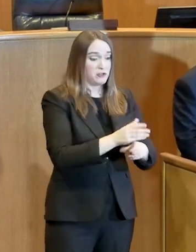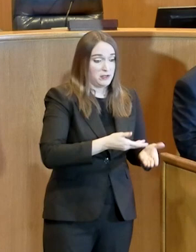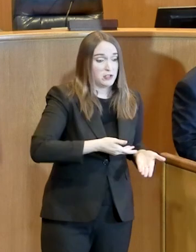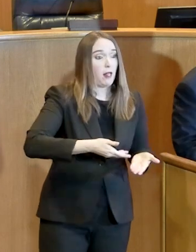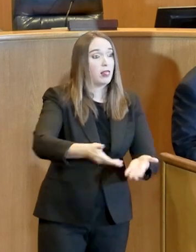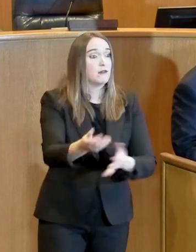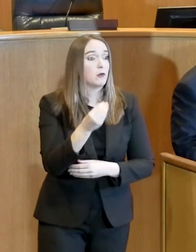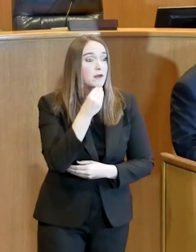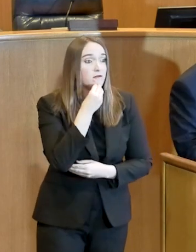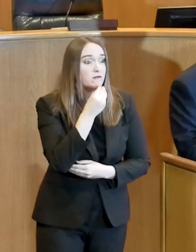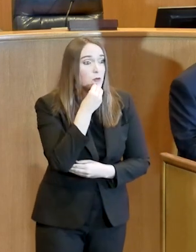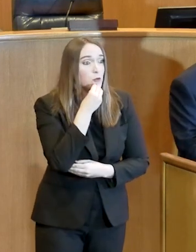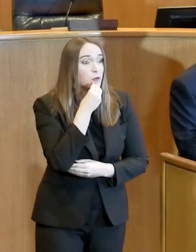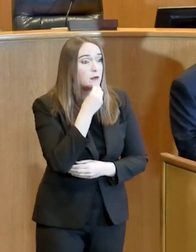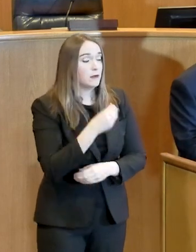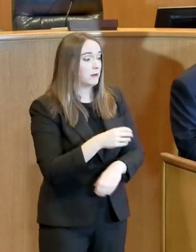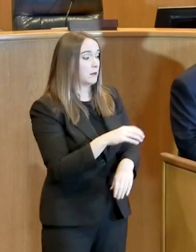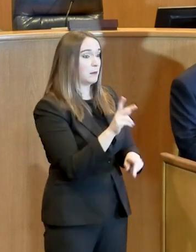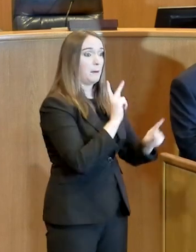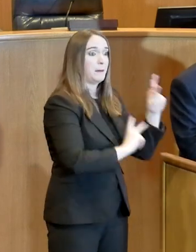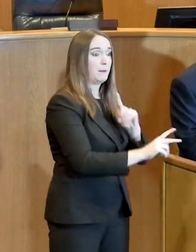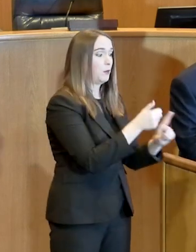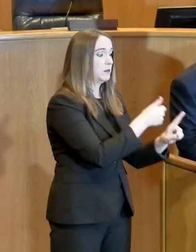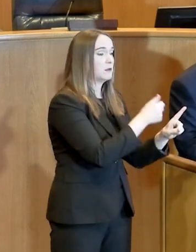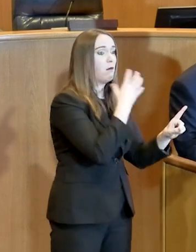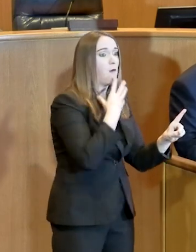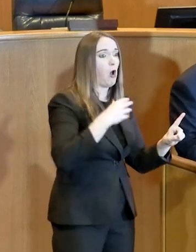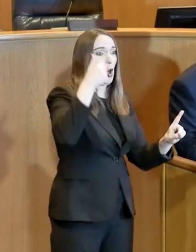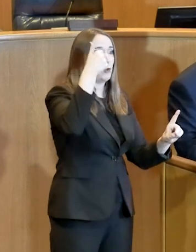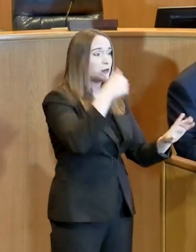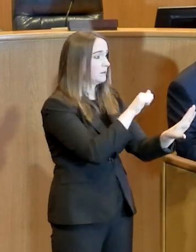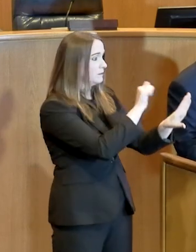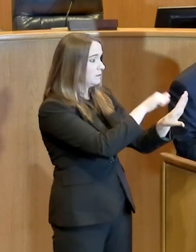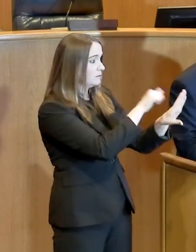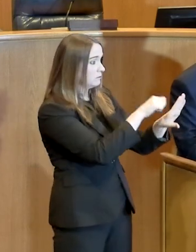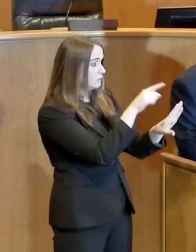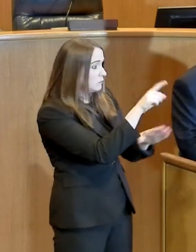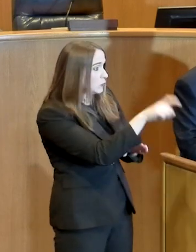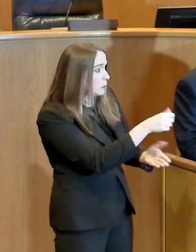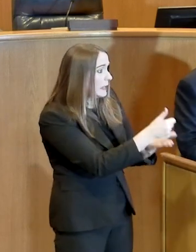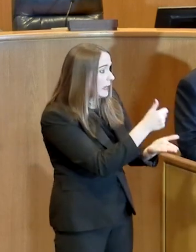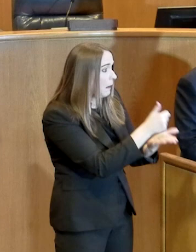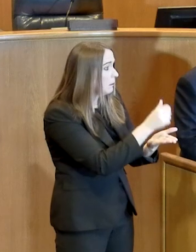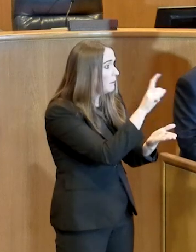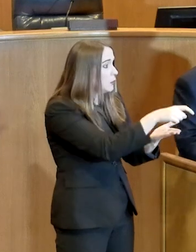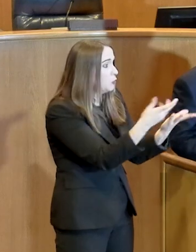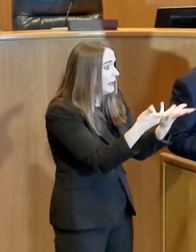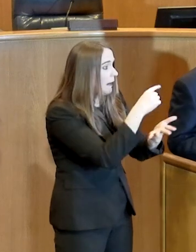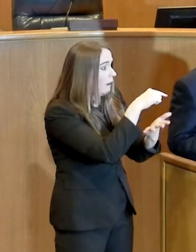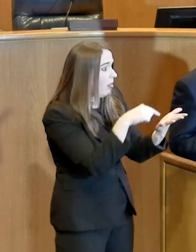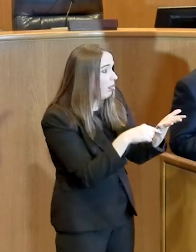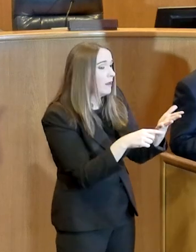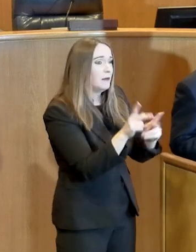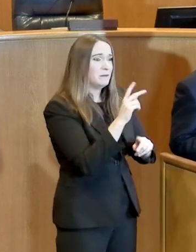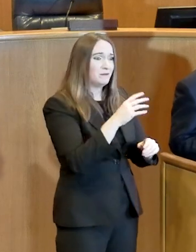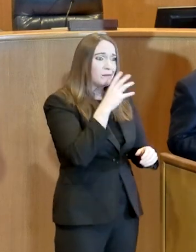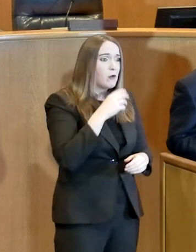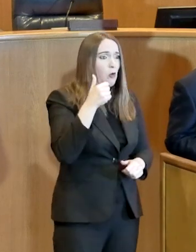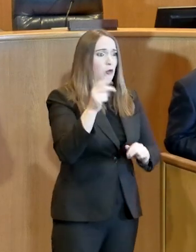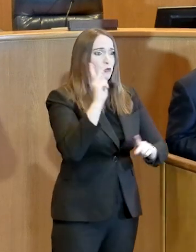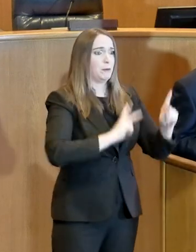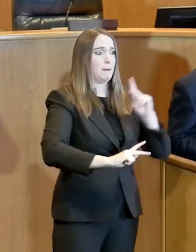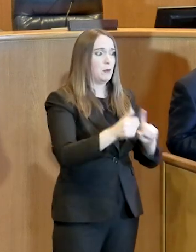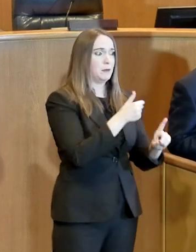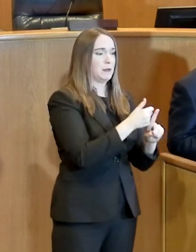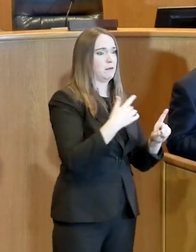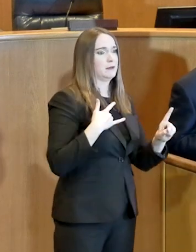those of our seniors who are needing help that are in the at-risk category here. They also have tonight